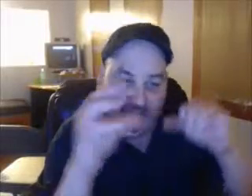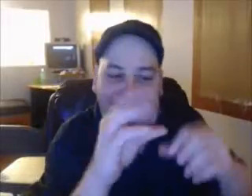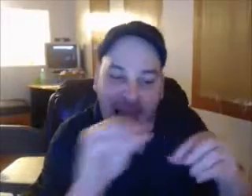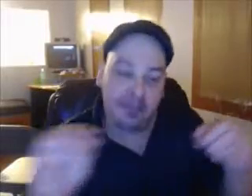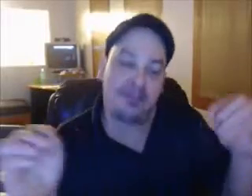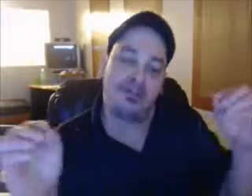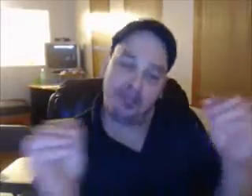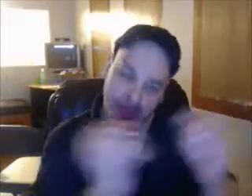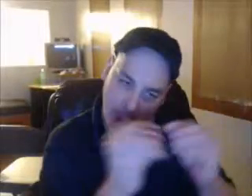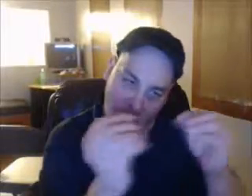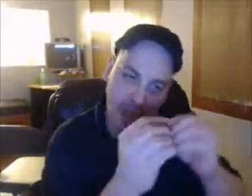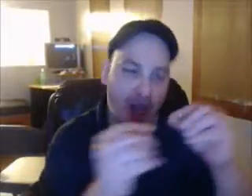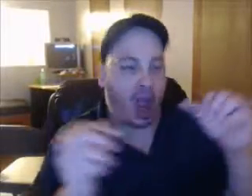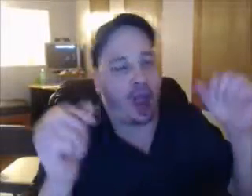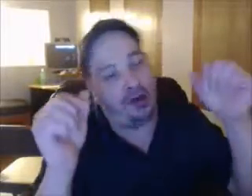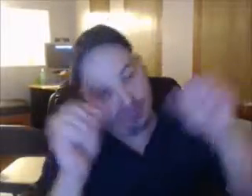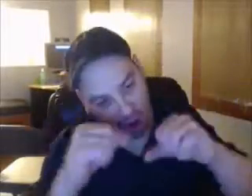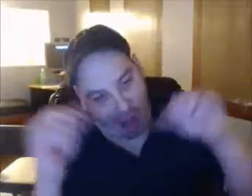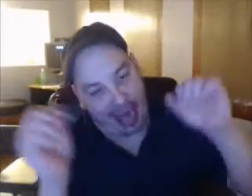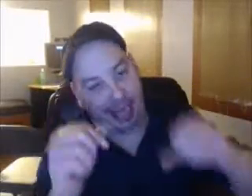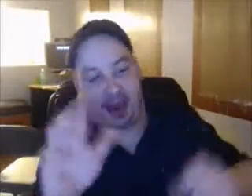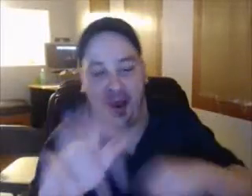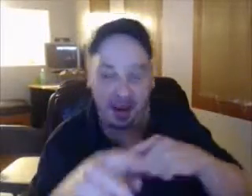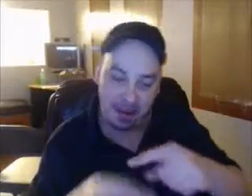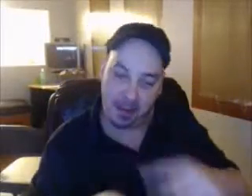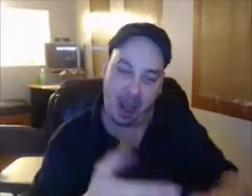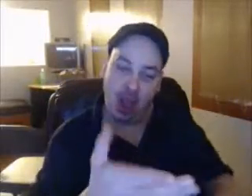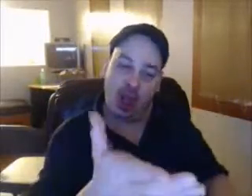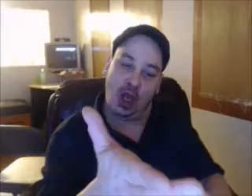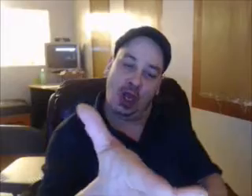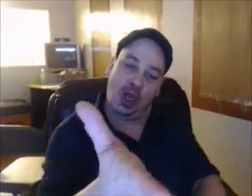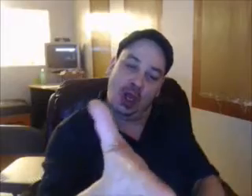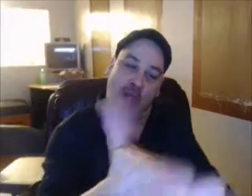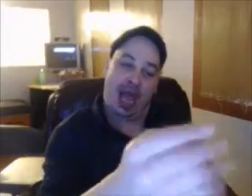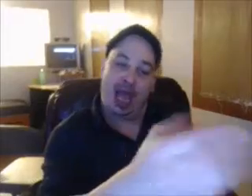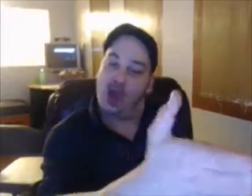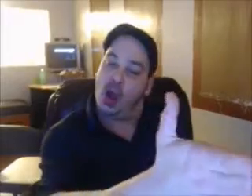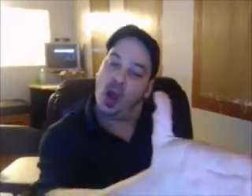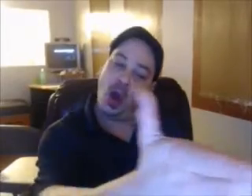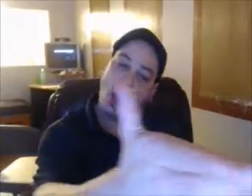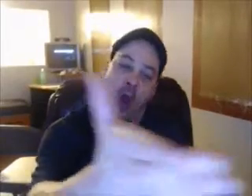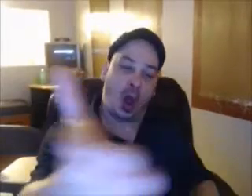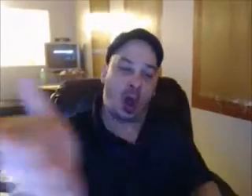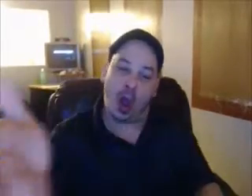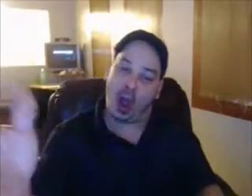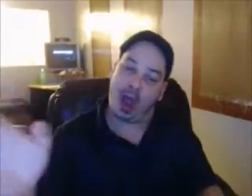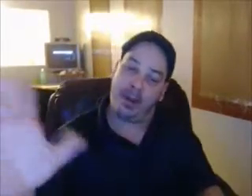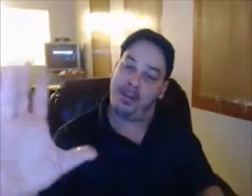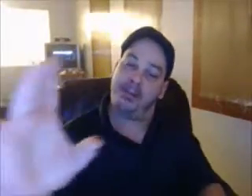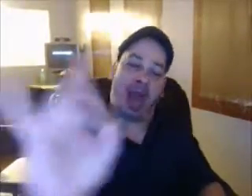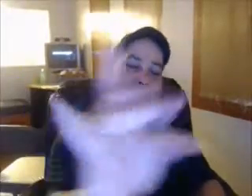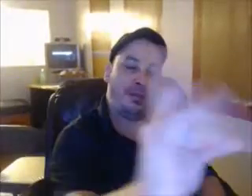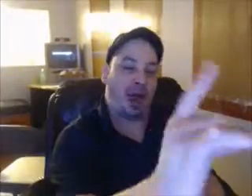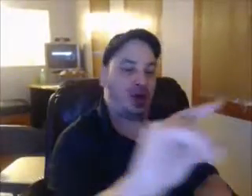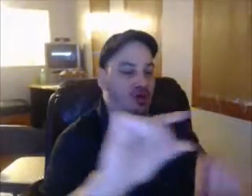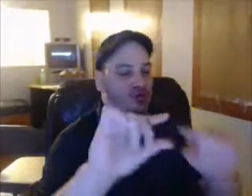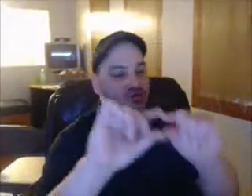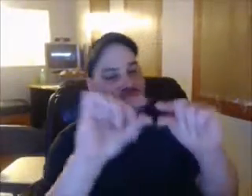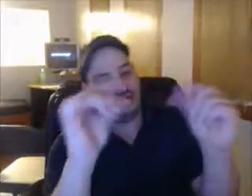much. Secretary of State John Kerry visited the fights of America's two most recent wars as the bloody conflict in Syria continues to